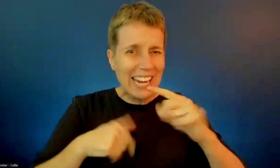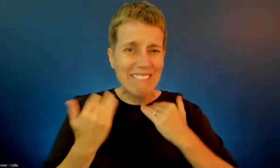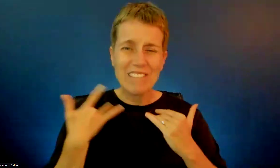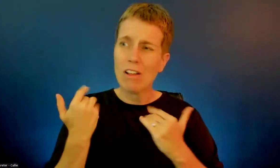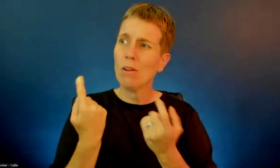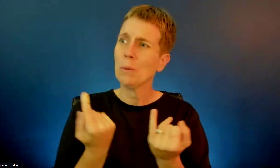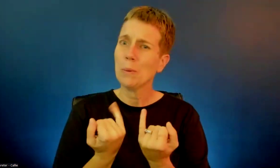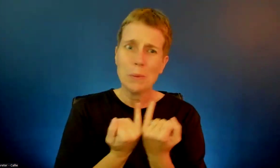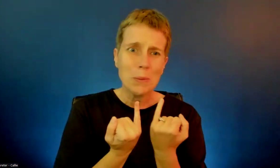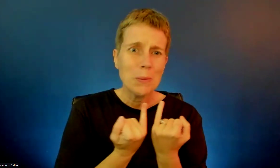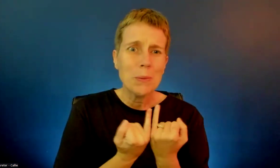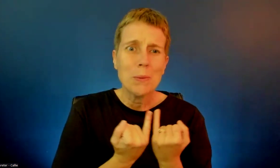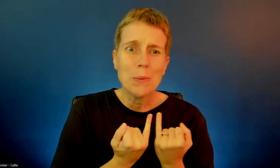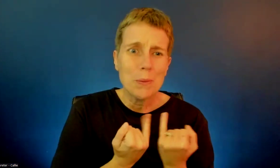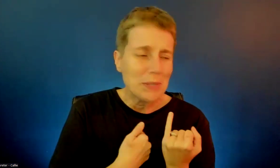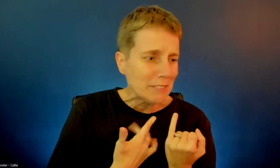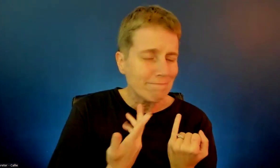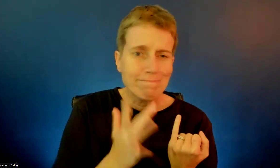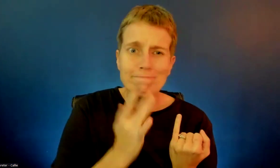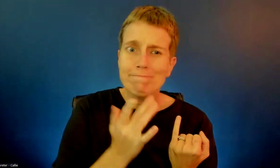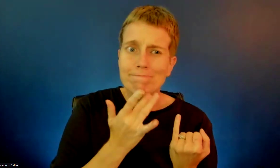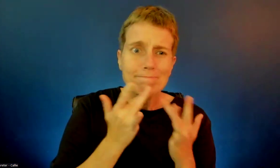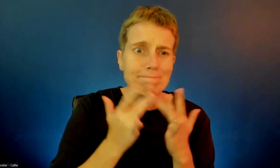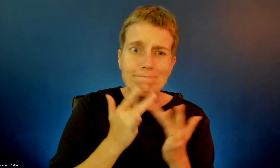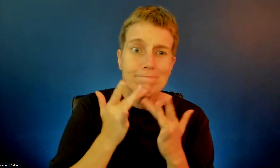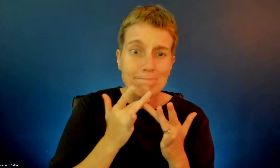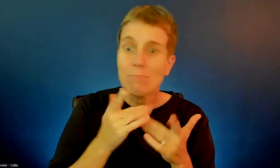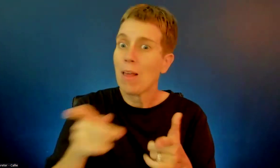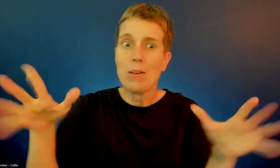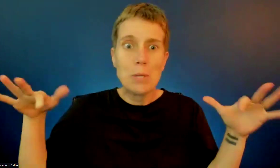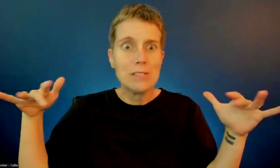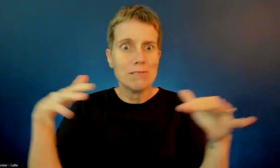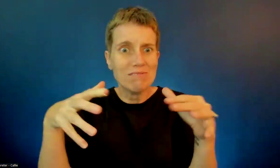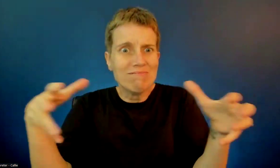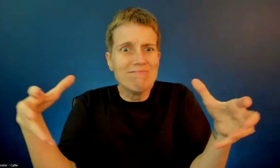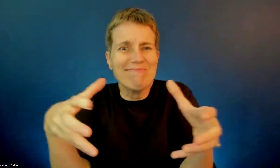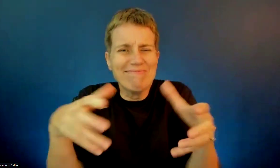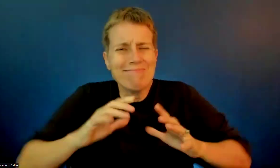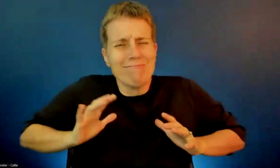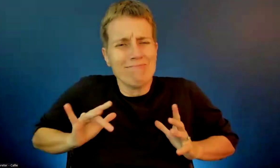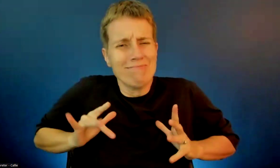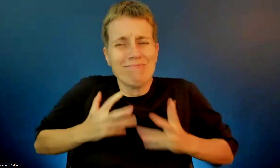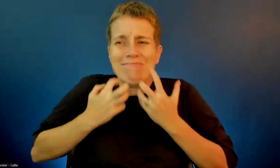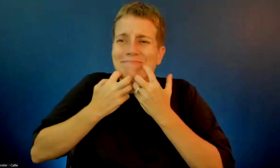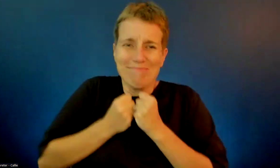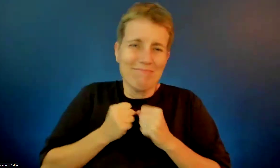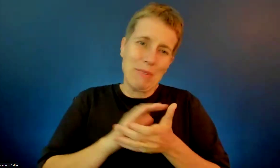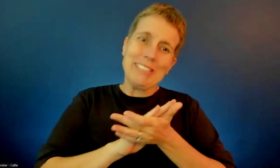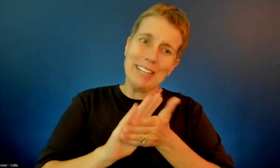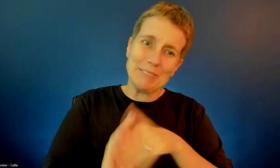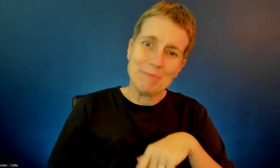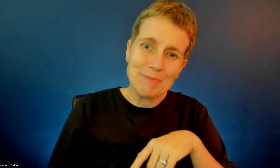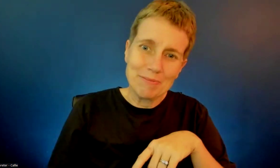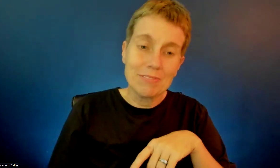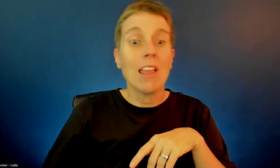because it was good. And another thing, don't know if you know about this, Alex, that came out of it is that I am working with